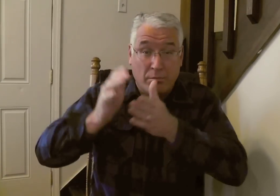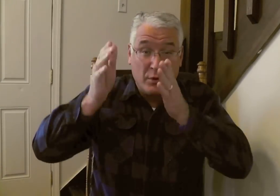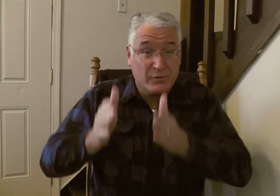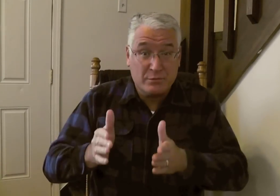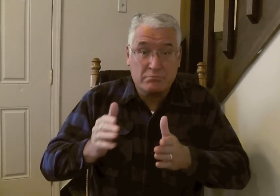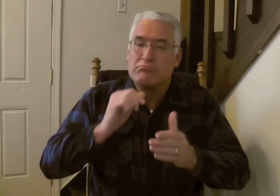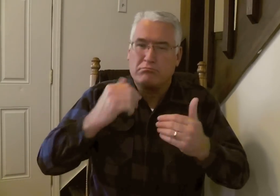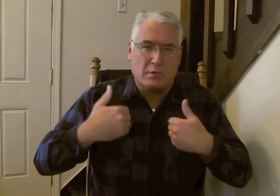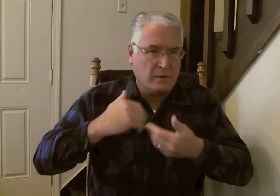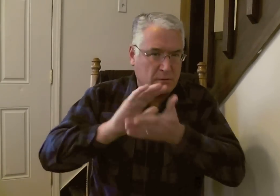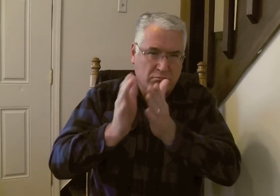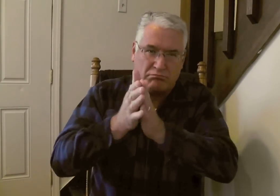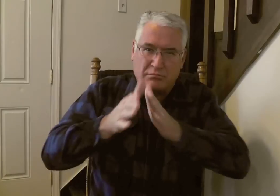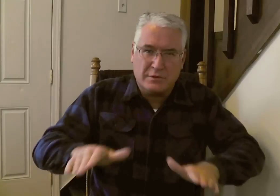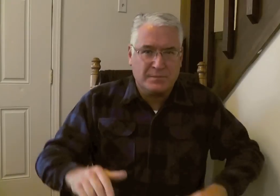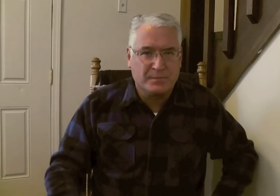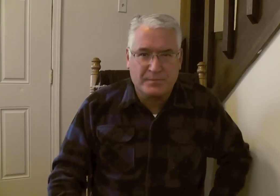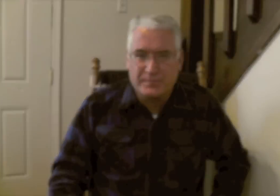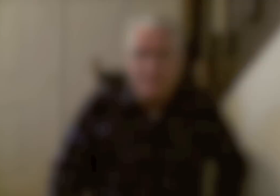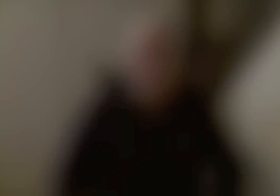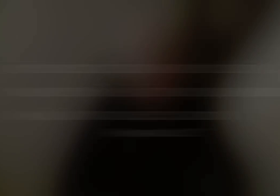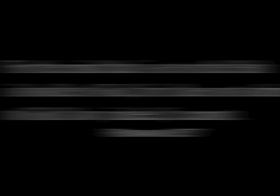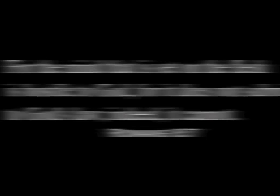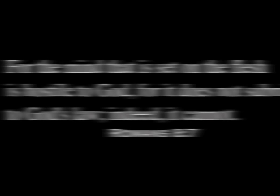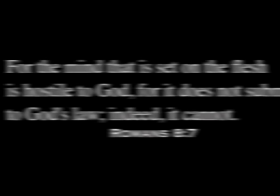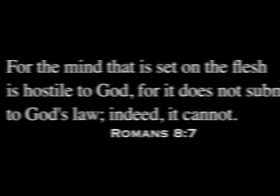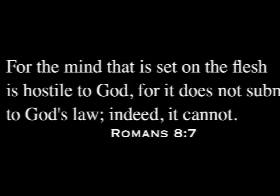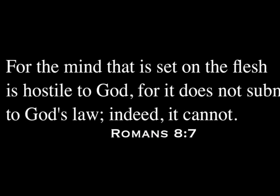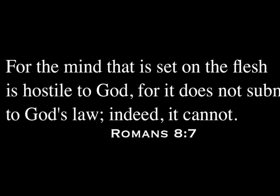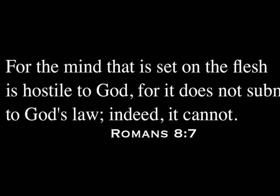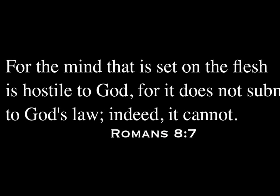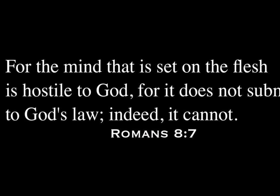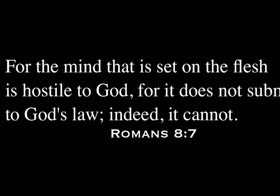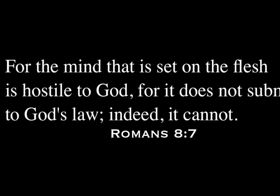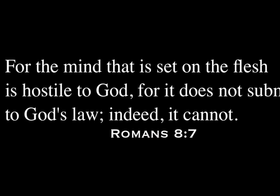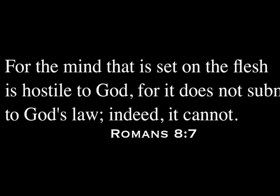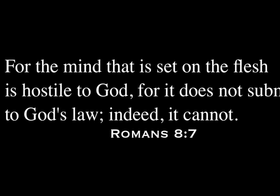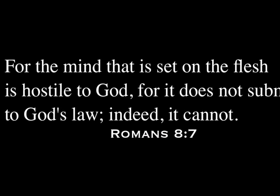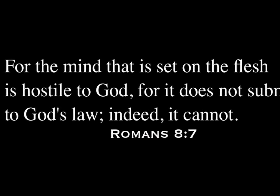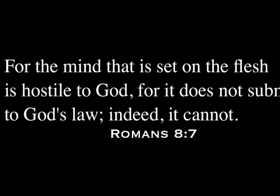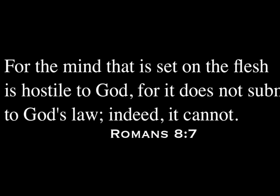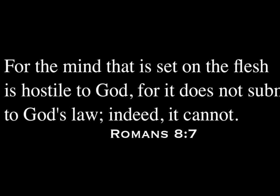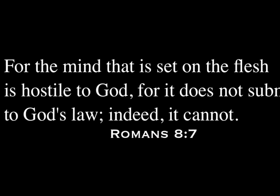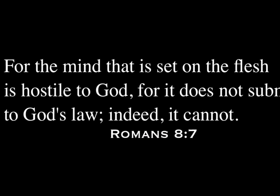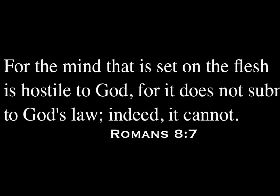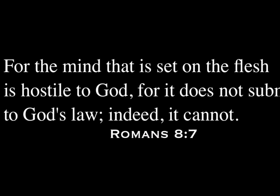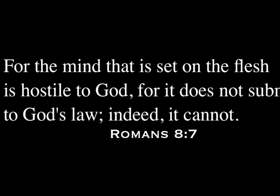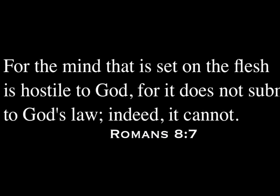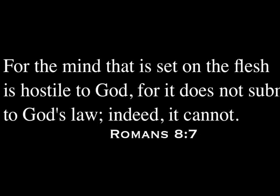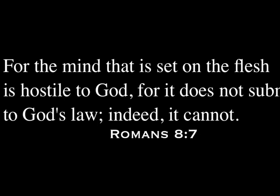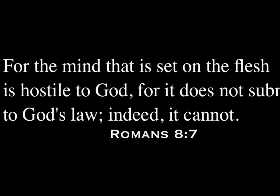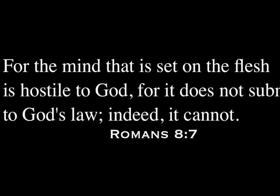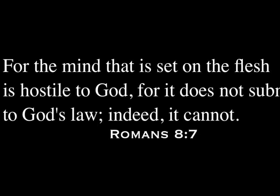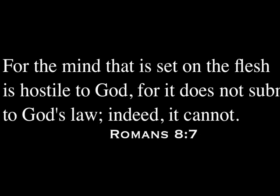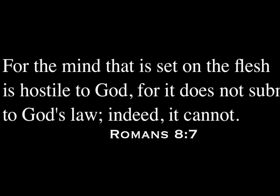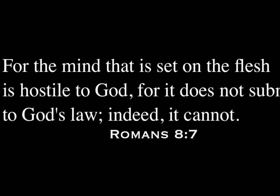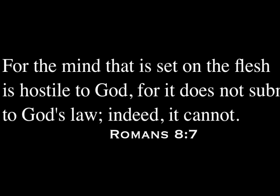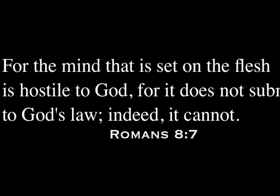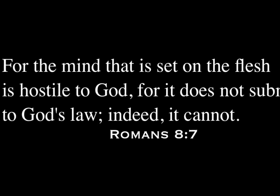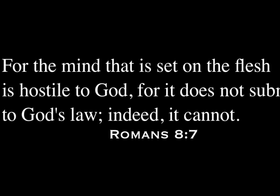Unbelievers, they do not have peace with God. For the mind that is set on the flesh is hostile to God, for it does not submit to God's